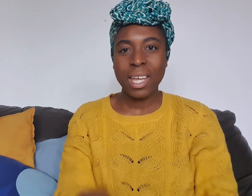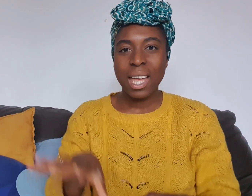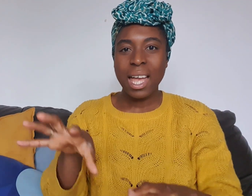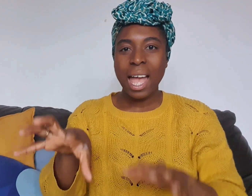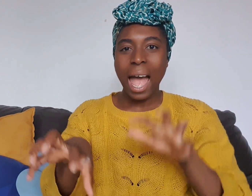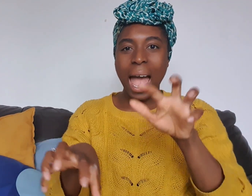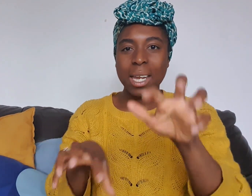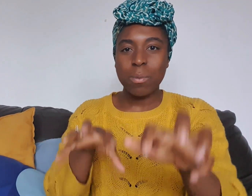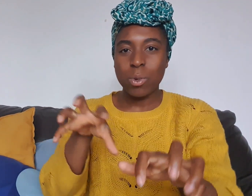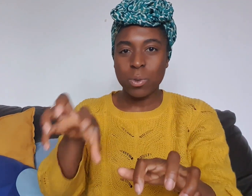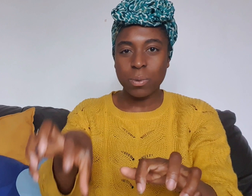Animal